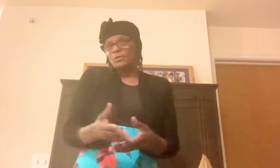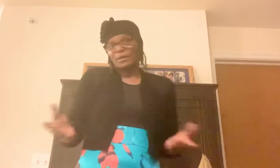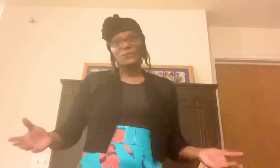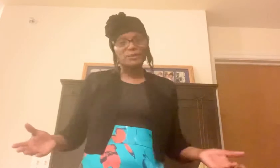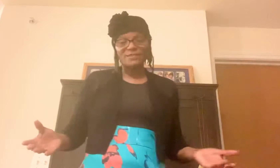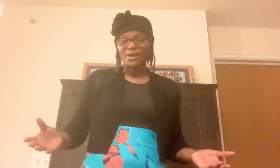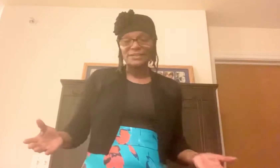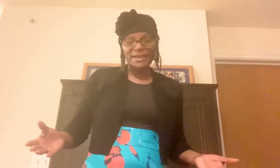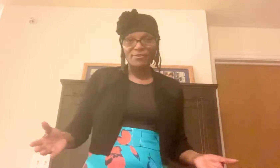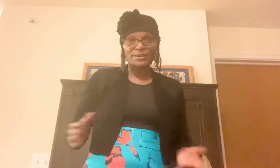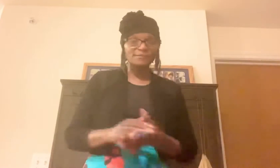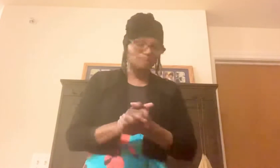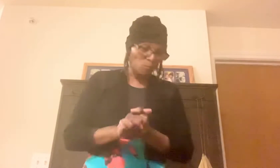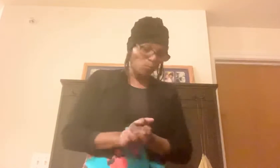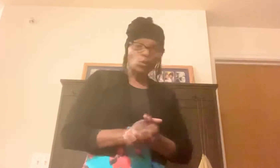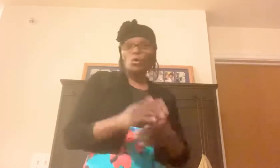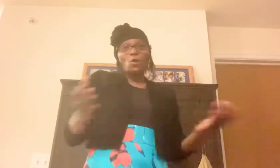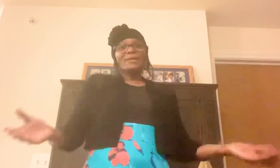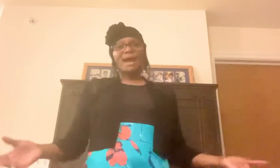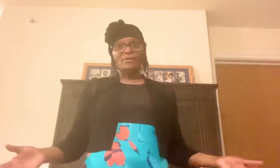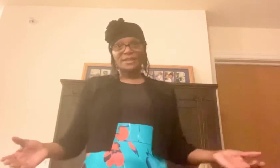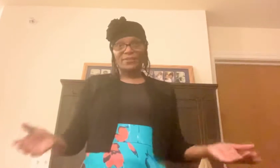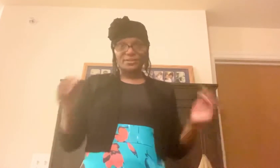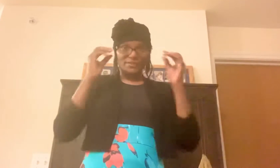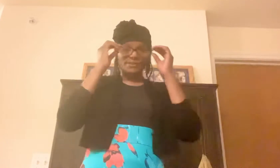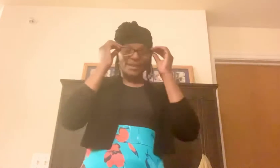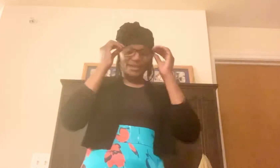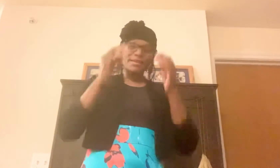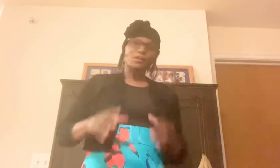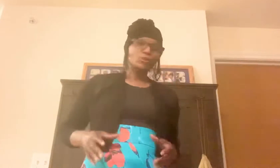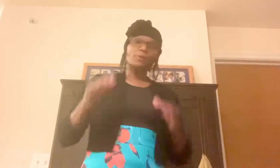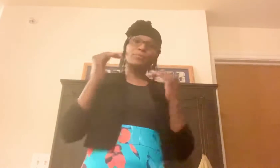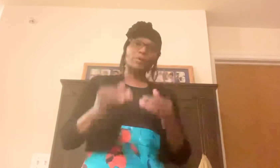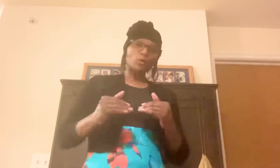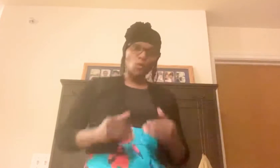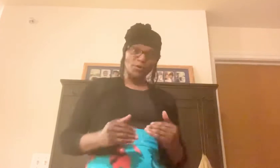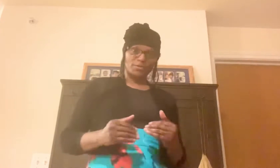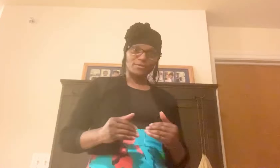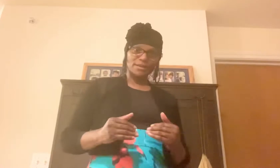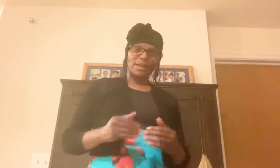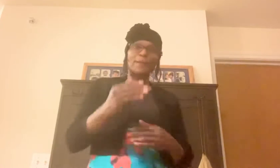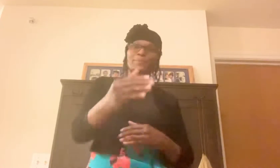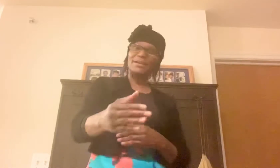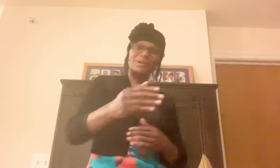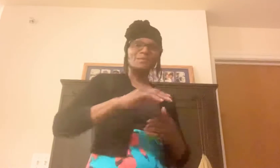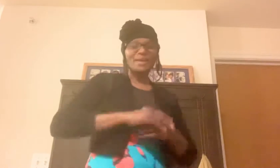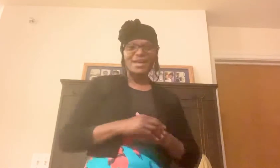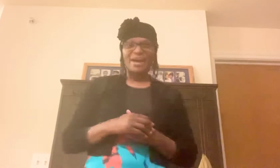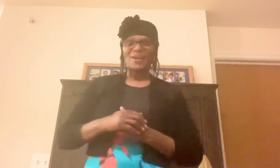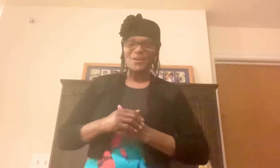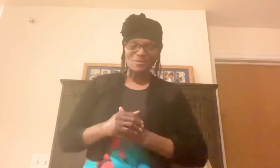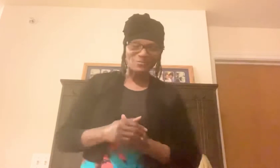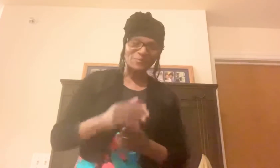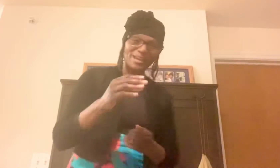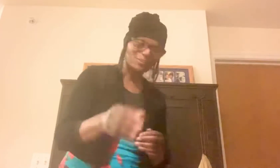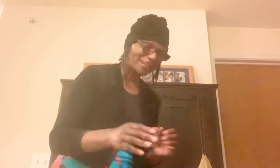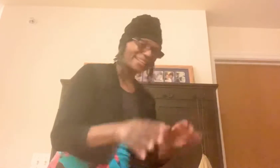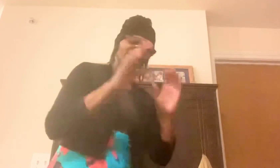you if you live out in the area we're going to be out in the area that day you can pre-order and pick up um from that location